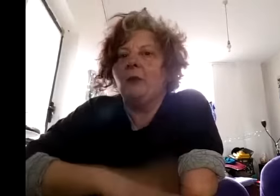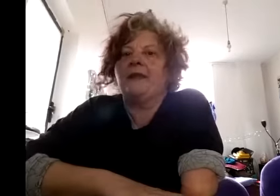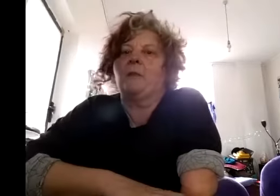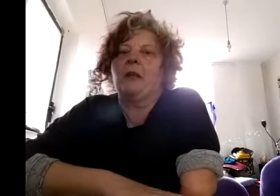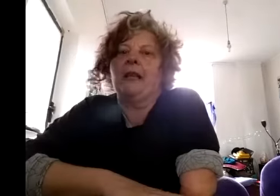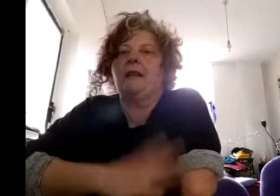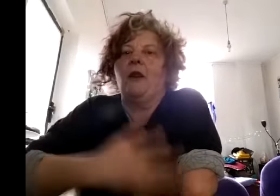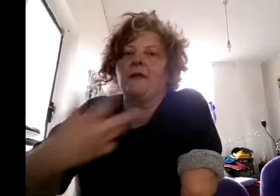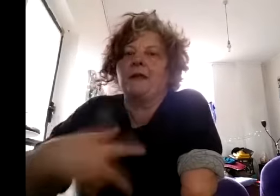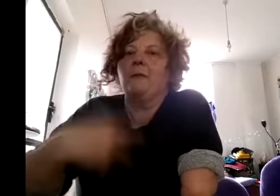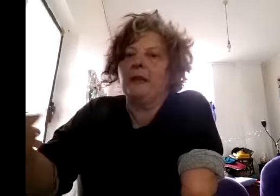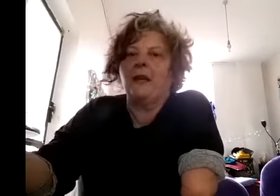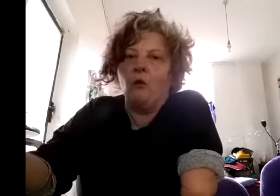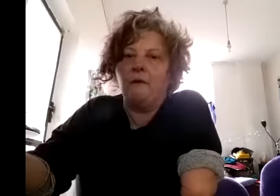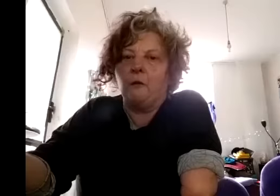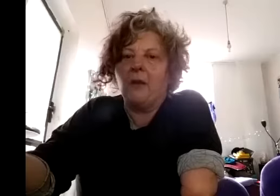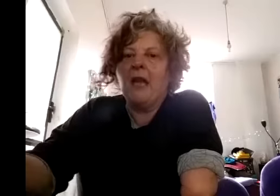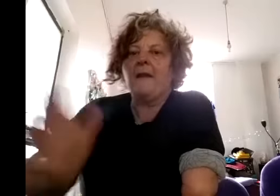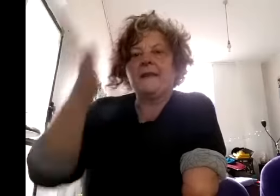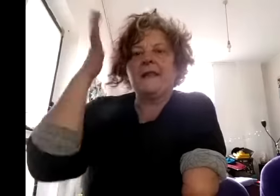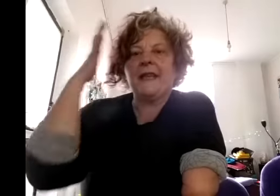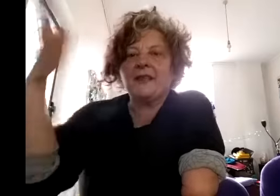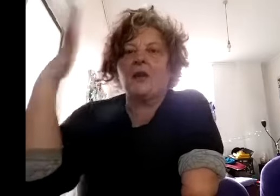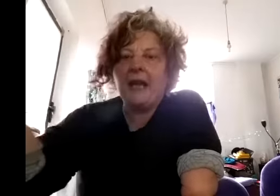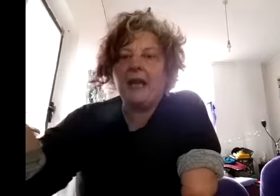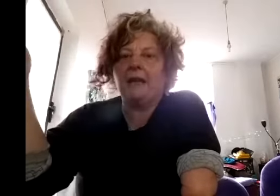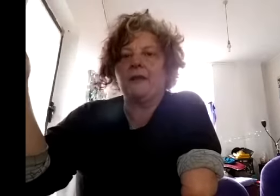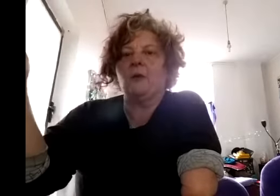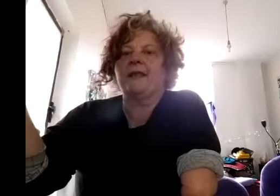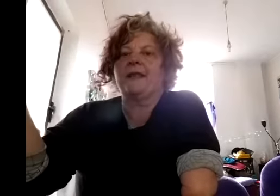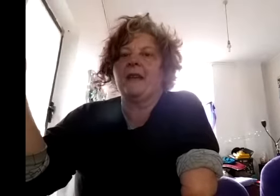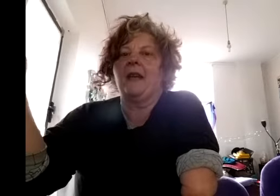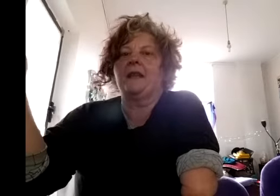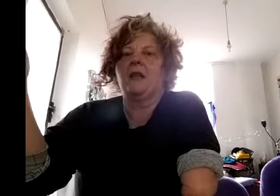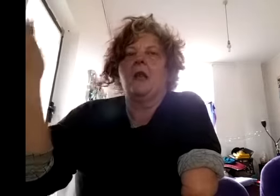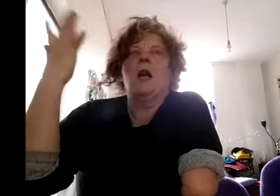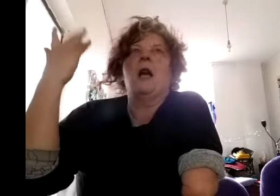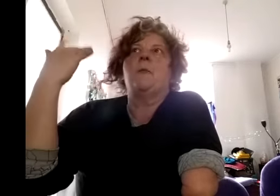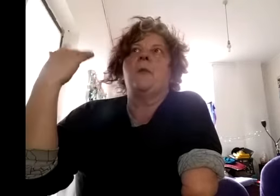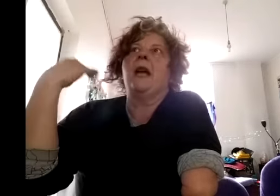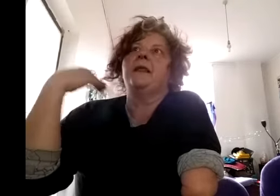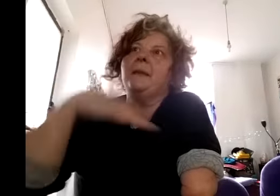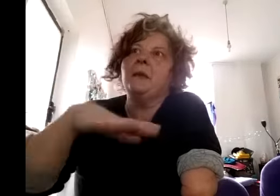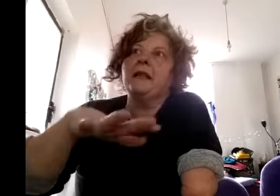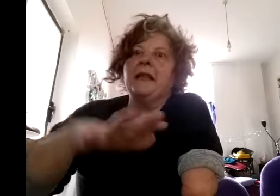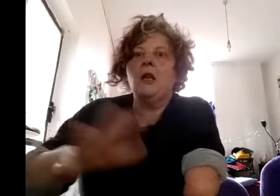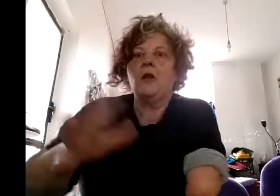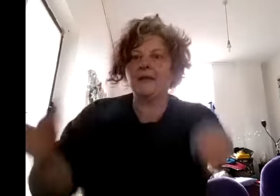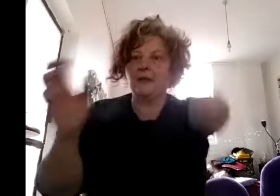disability and life is completely awful and that's okay for someone to say that um similarly there's a